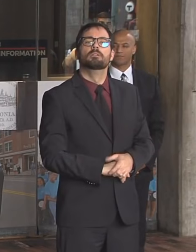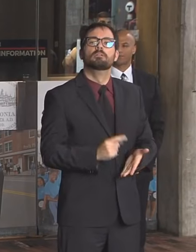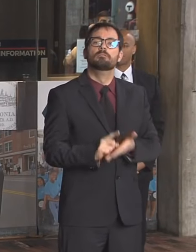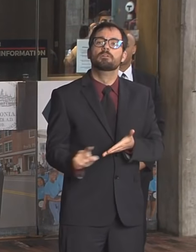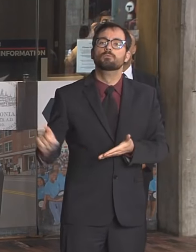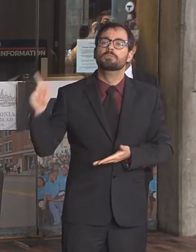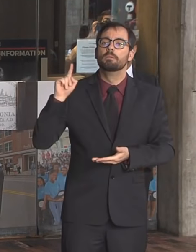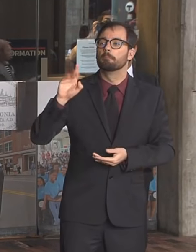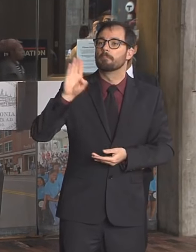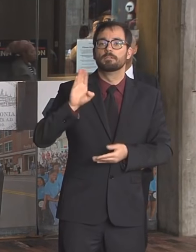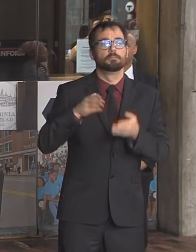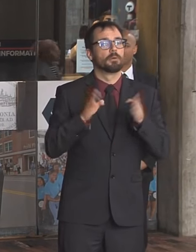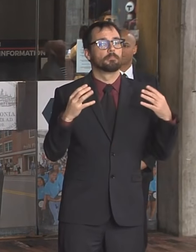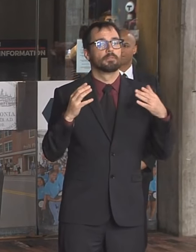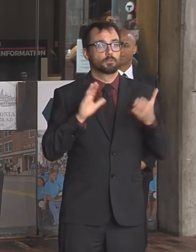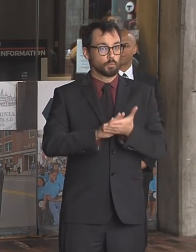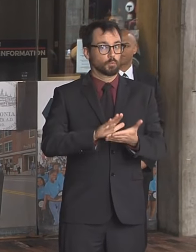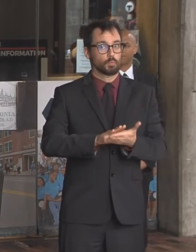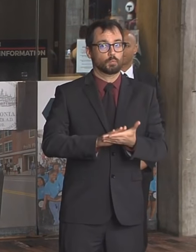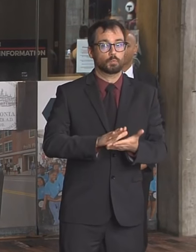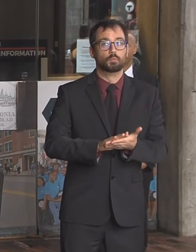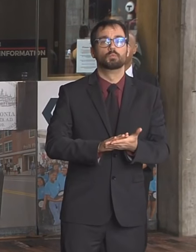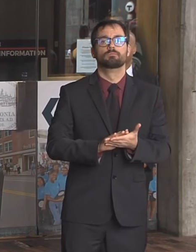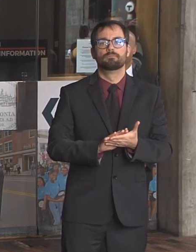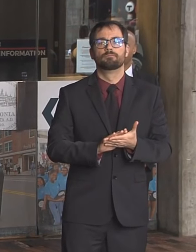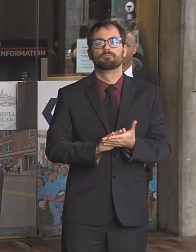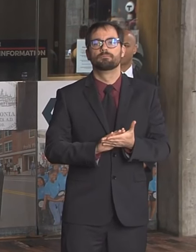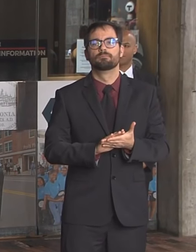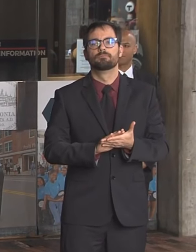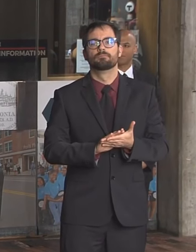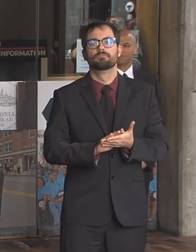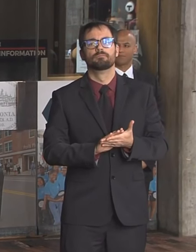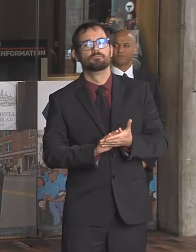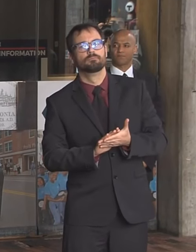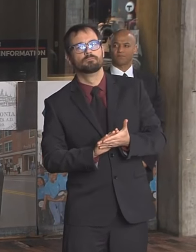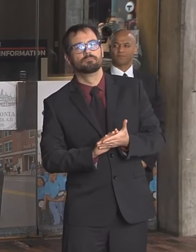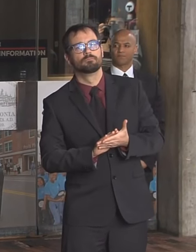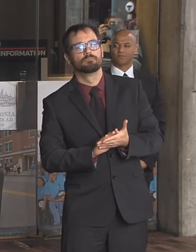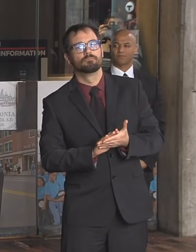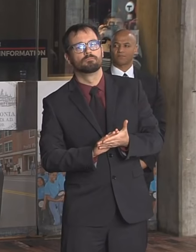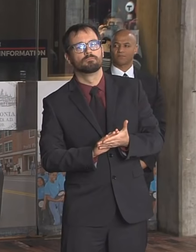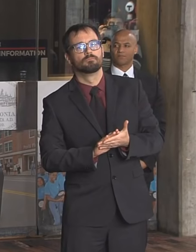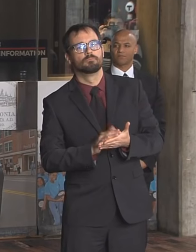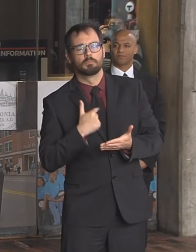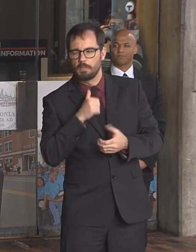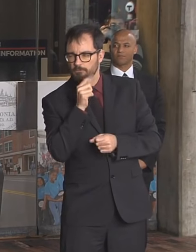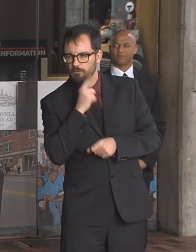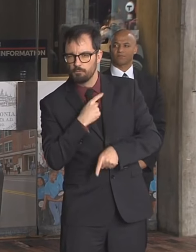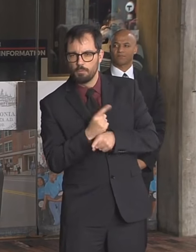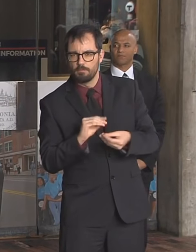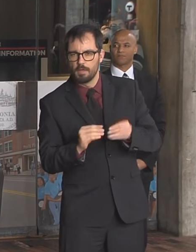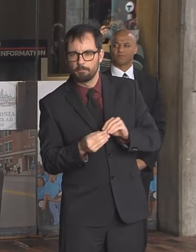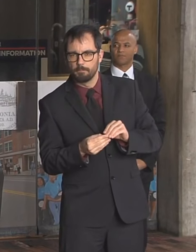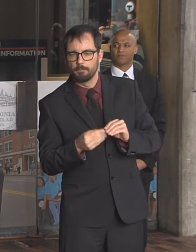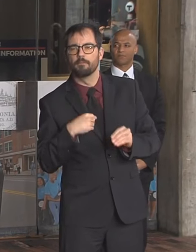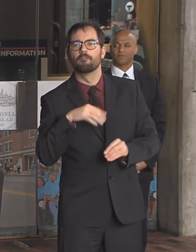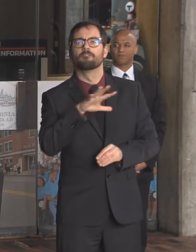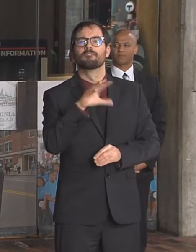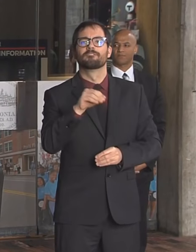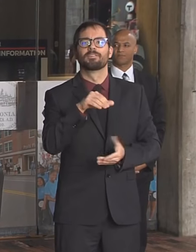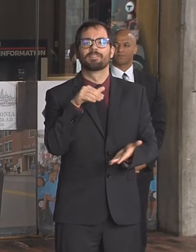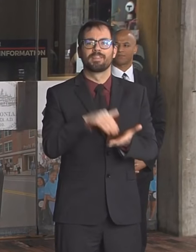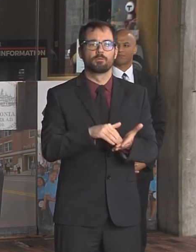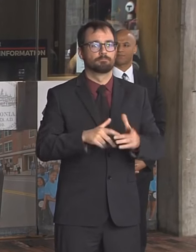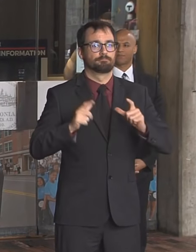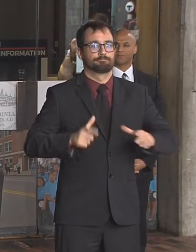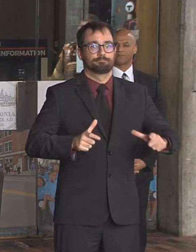distributed over 50,000 meals. Excuse me, let me correct that. This week, since Tuesday, have distributed over 50,000 meals for more